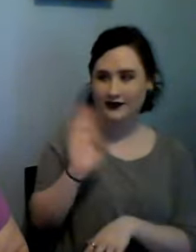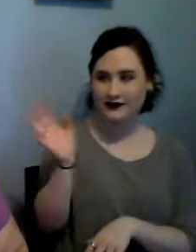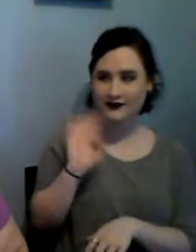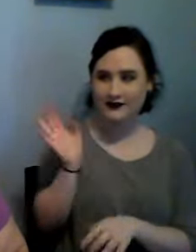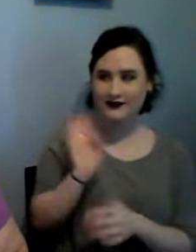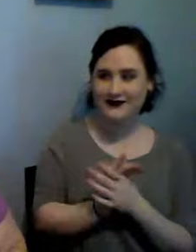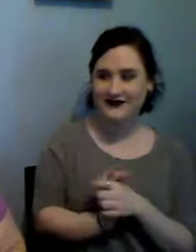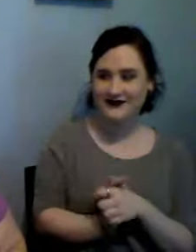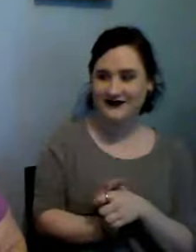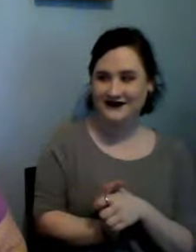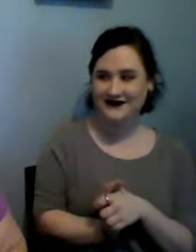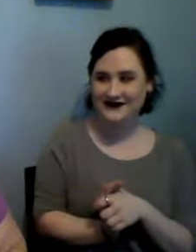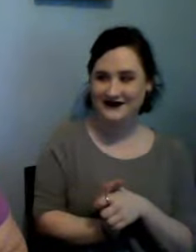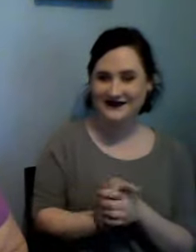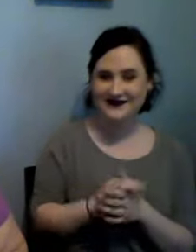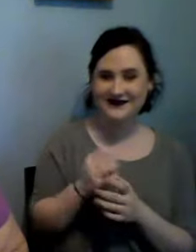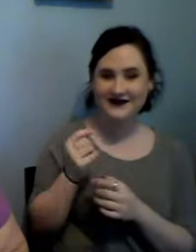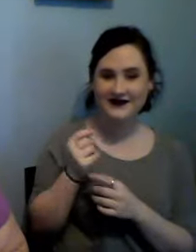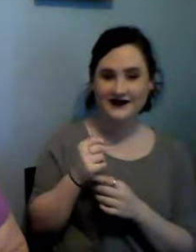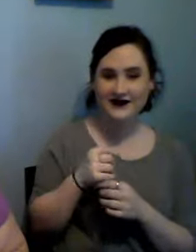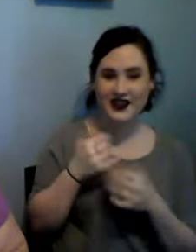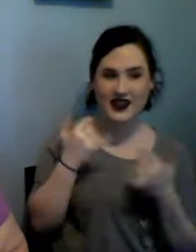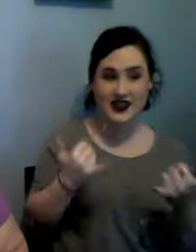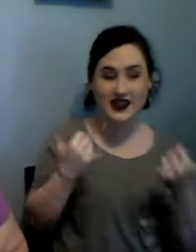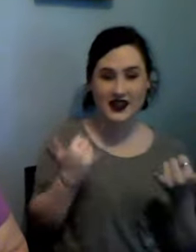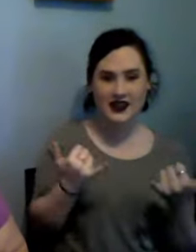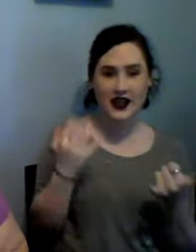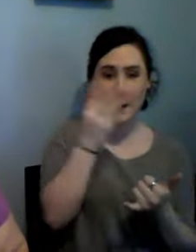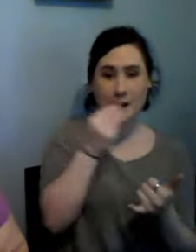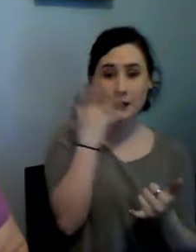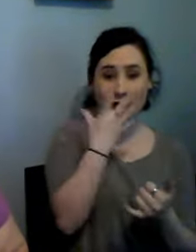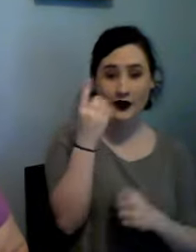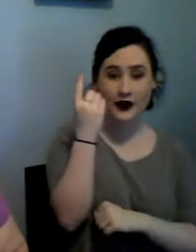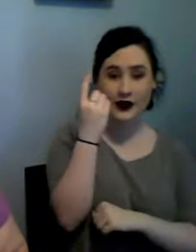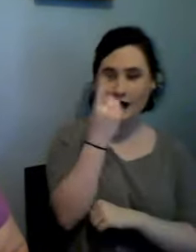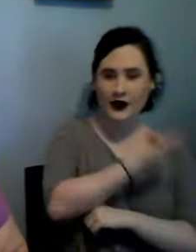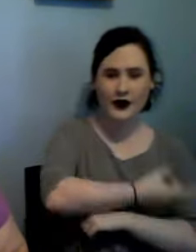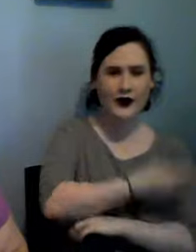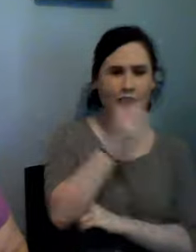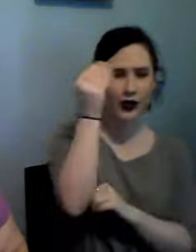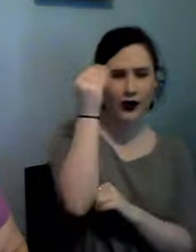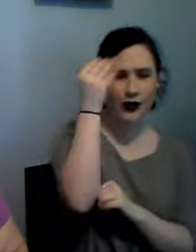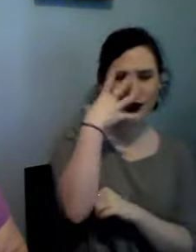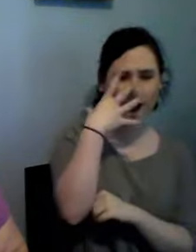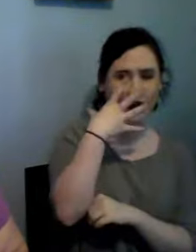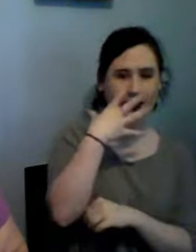it is a beautiful sunny day here